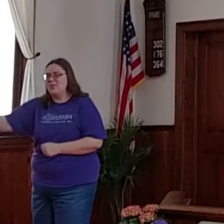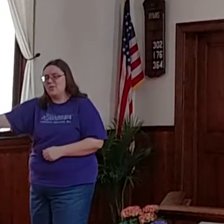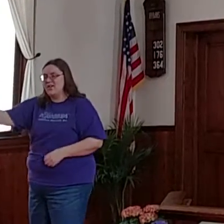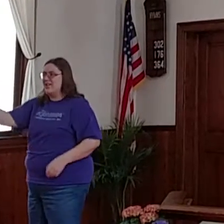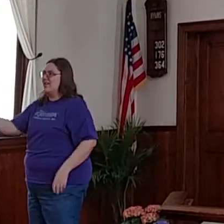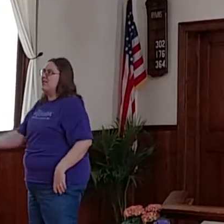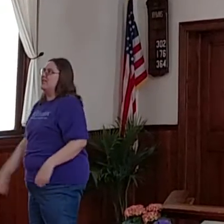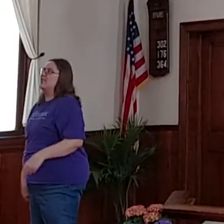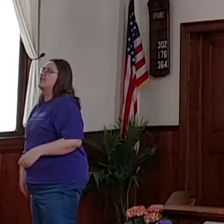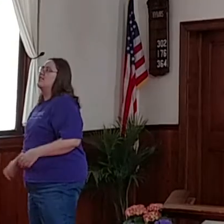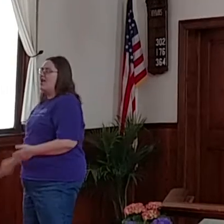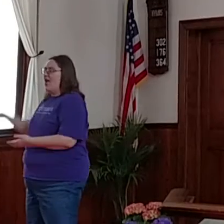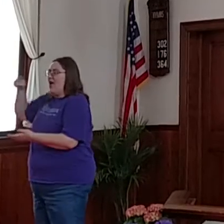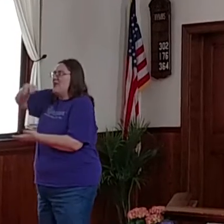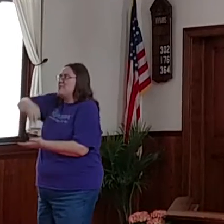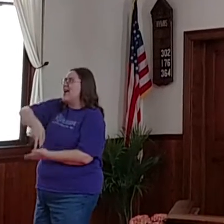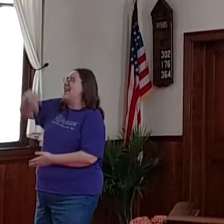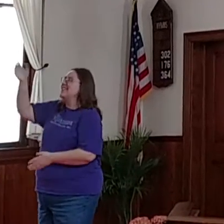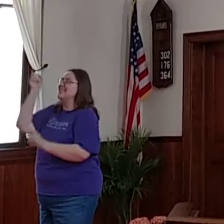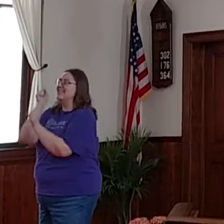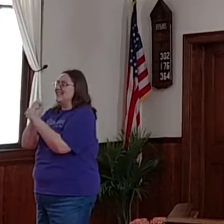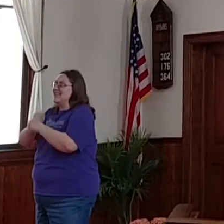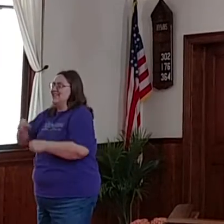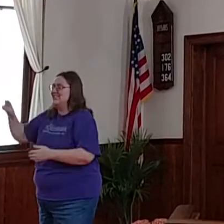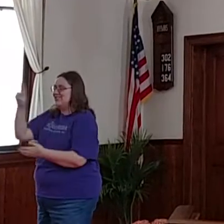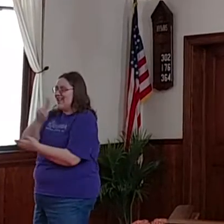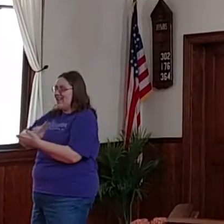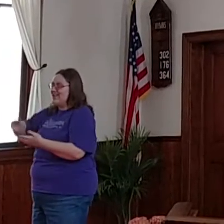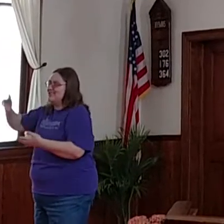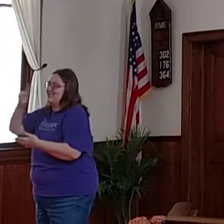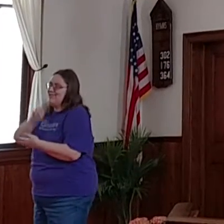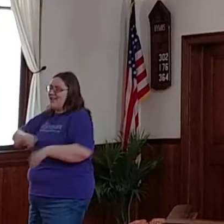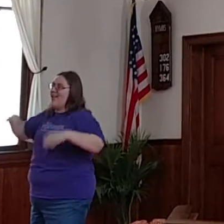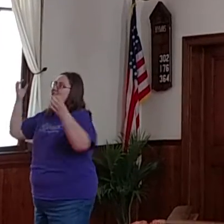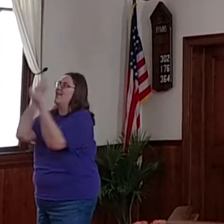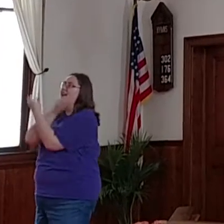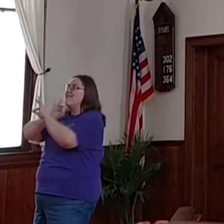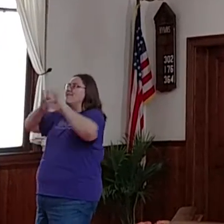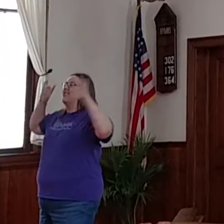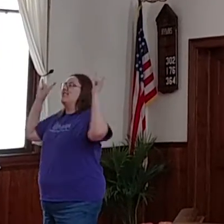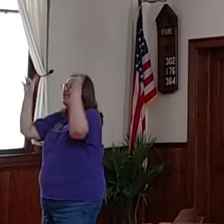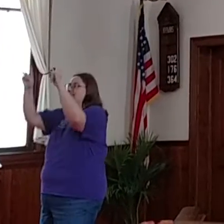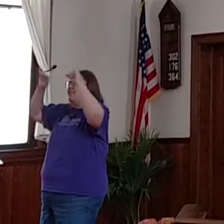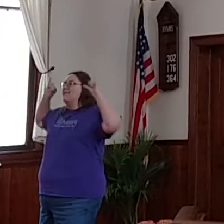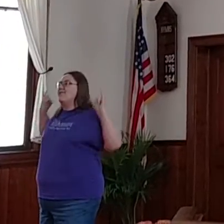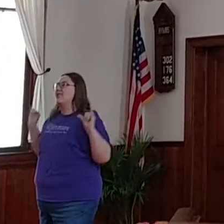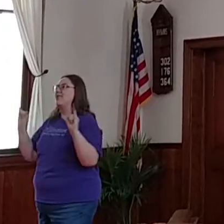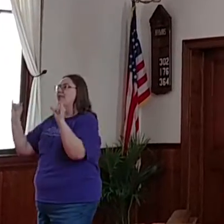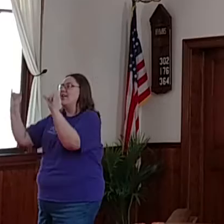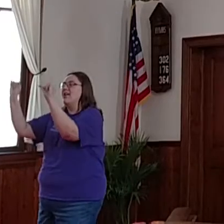away, rising he justified freely forever,